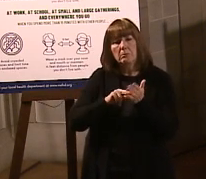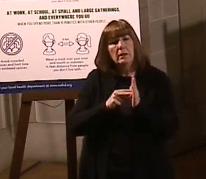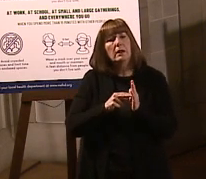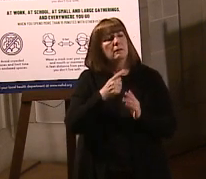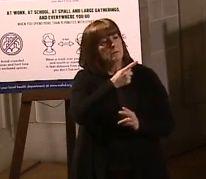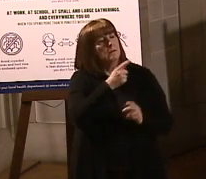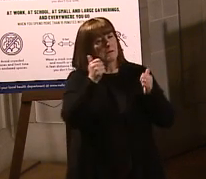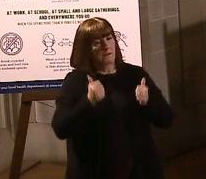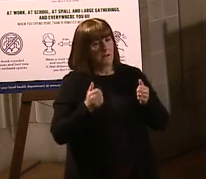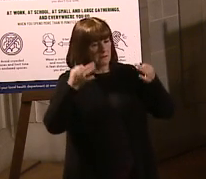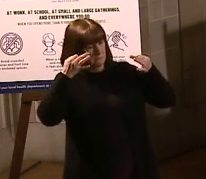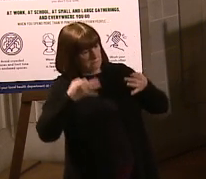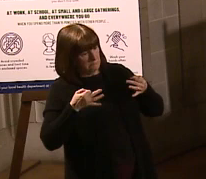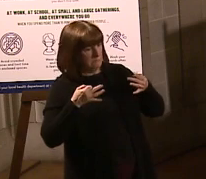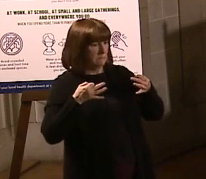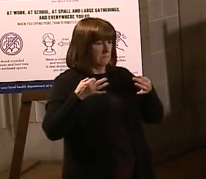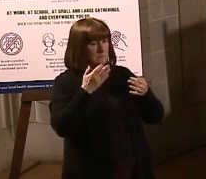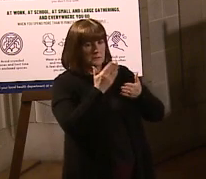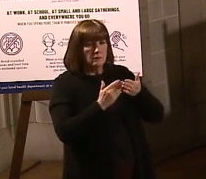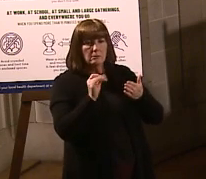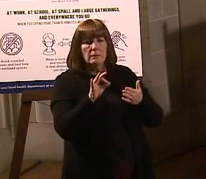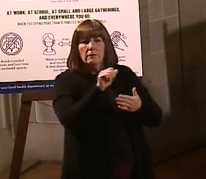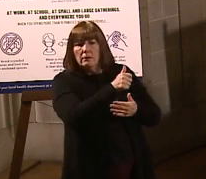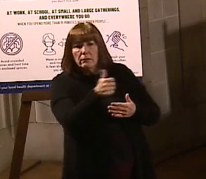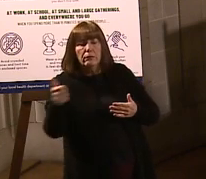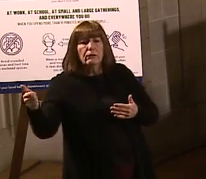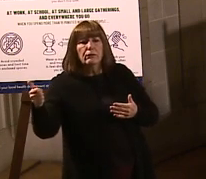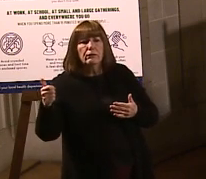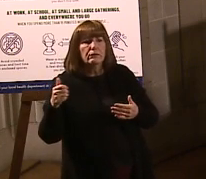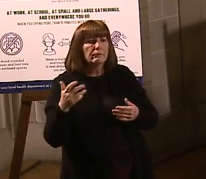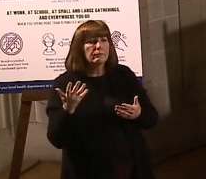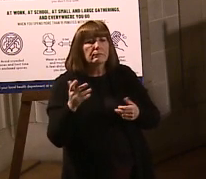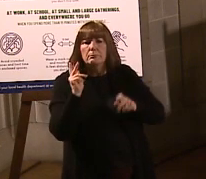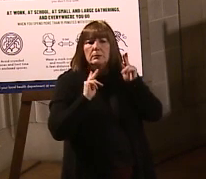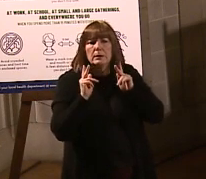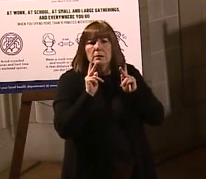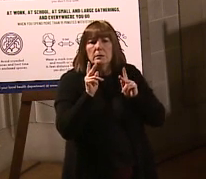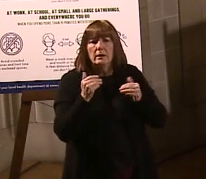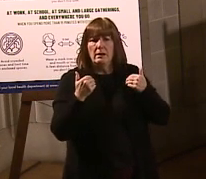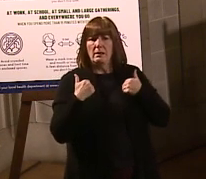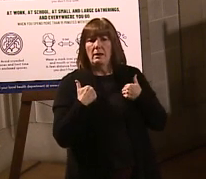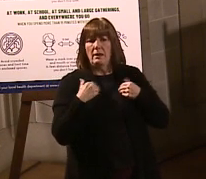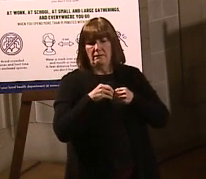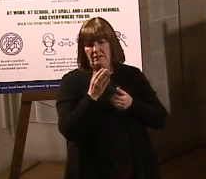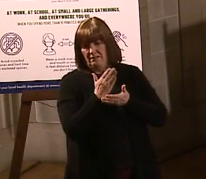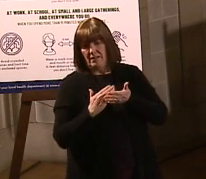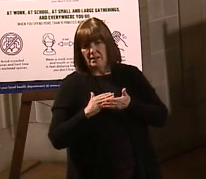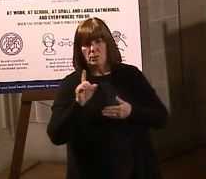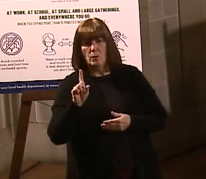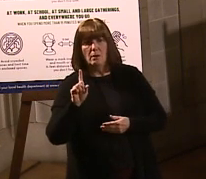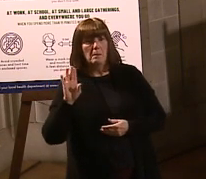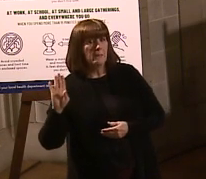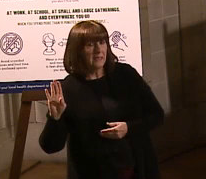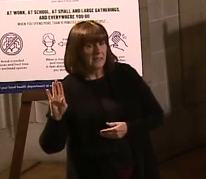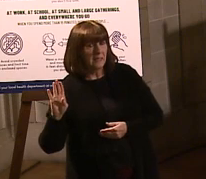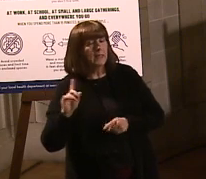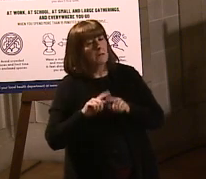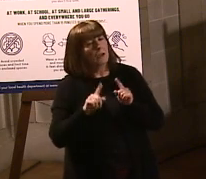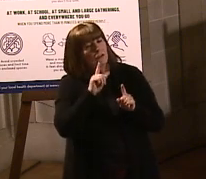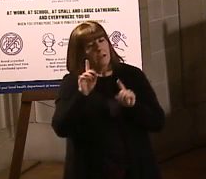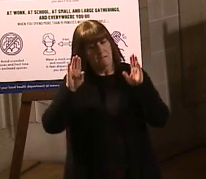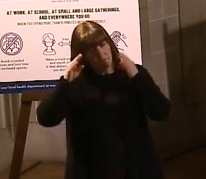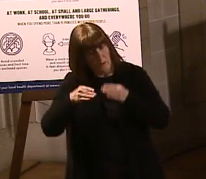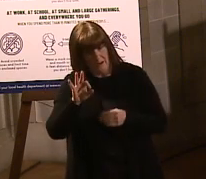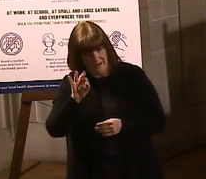have discretion with regard to some of the other people that we have in Phase 1B, but really focusing 90